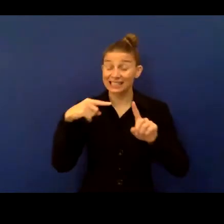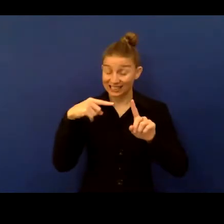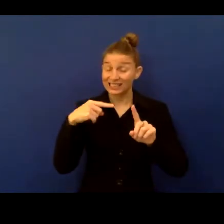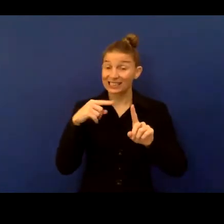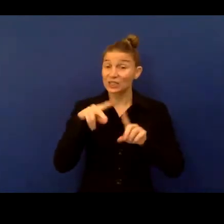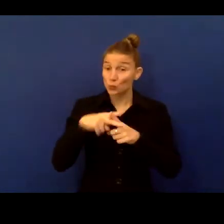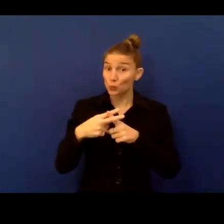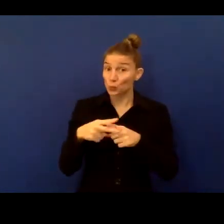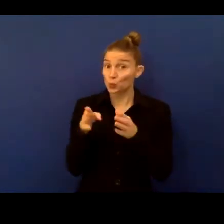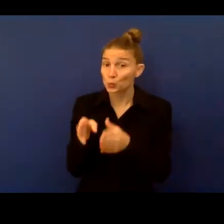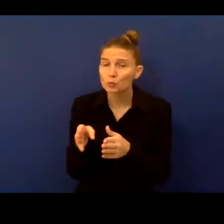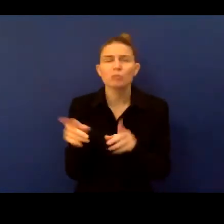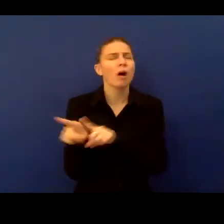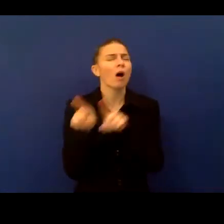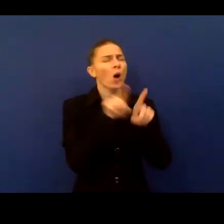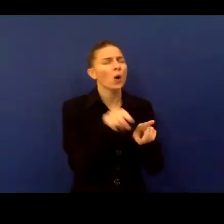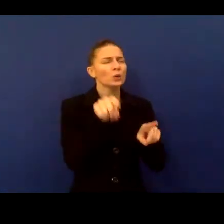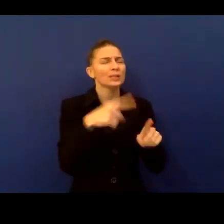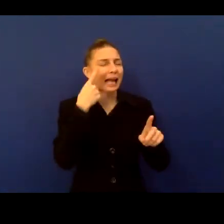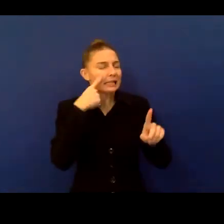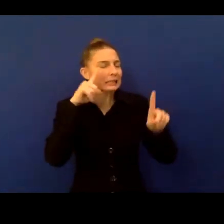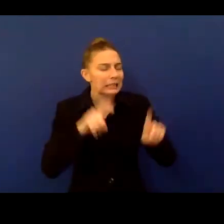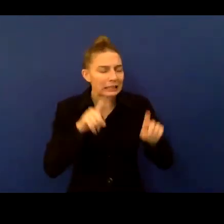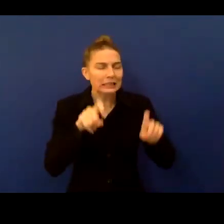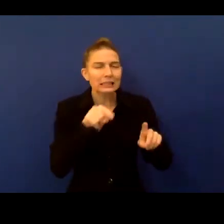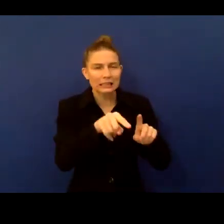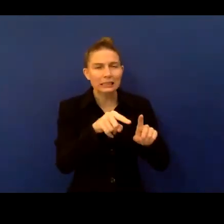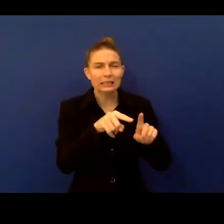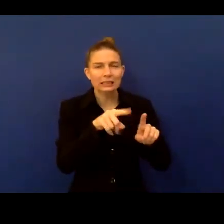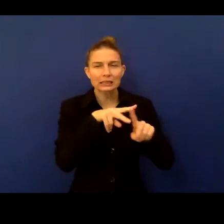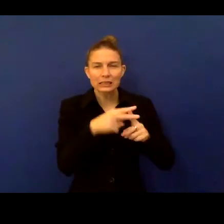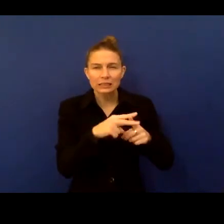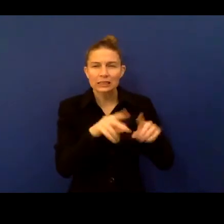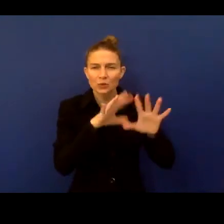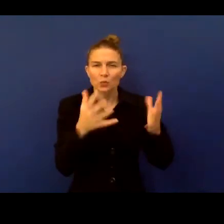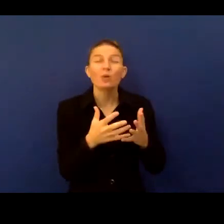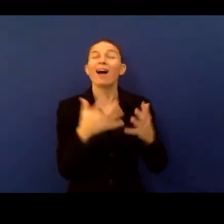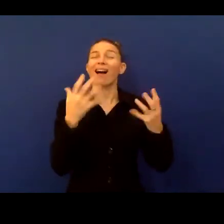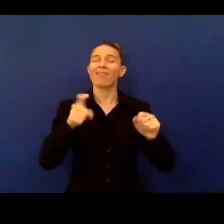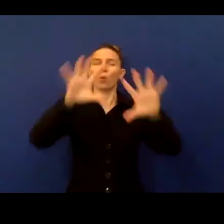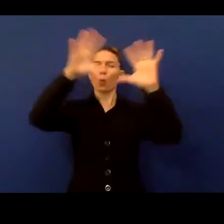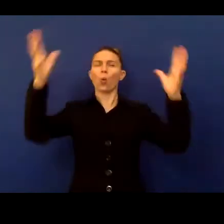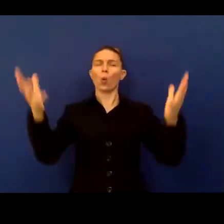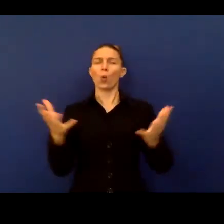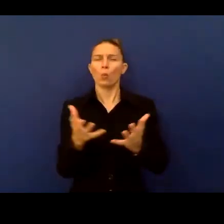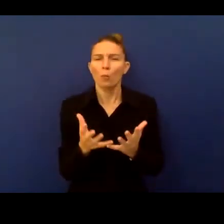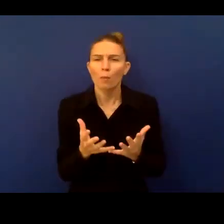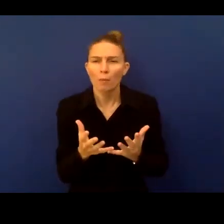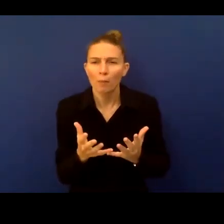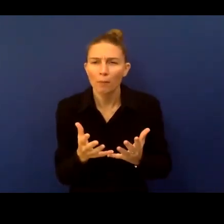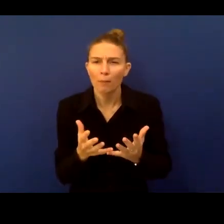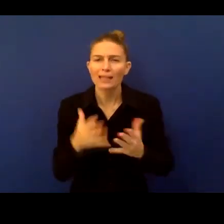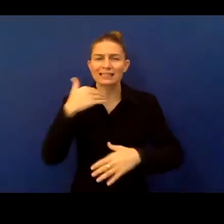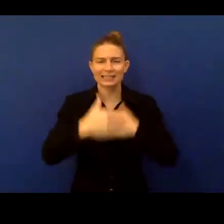of tested data collection tools is part of the global disability summit commitments that Norway has committed